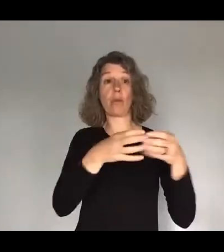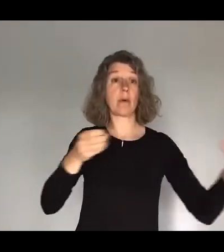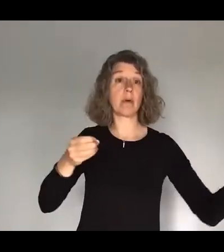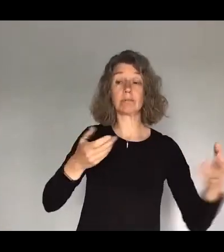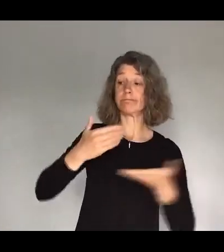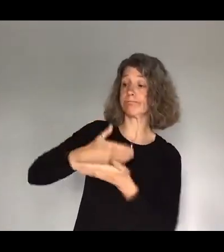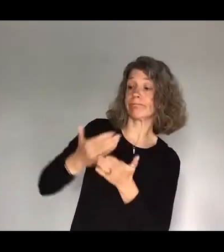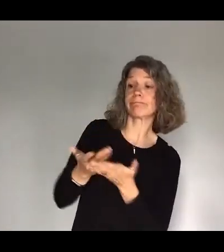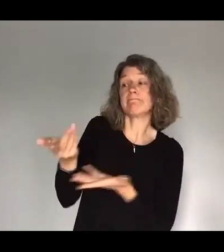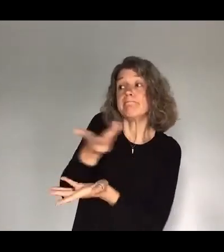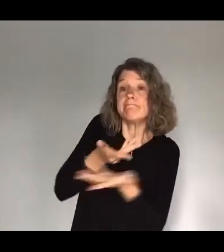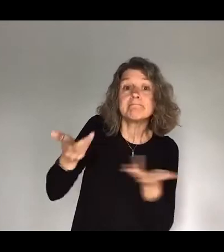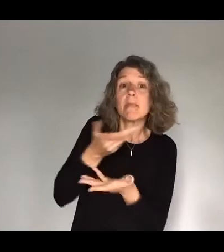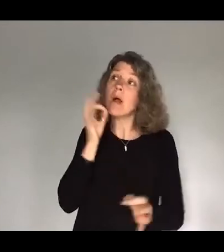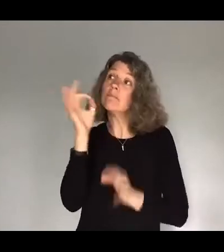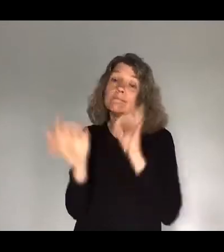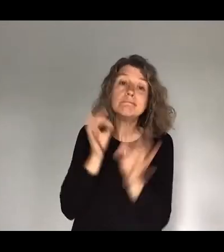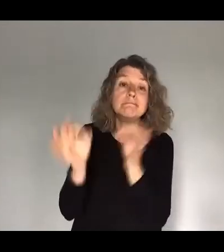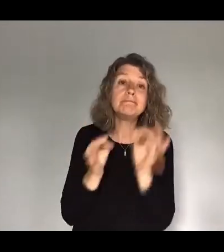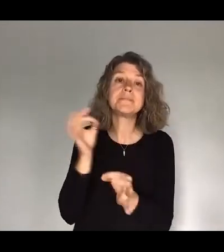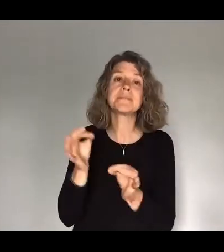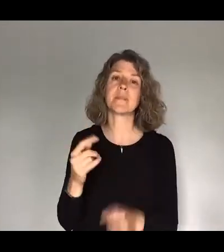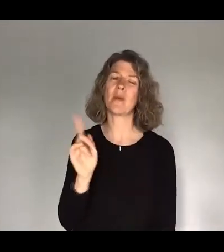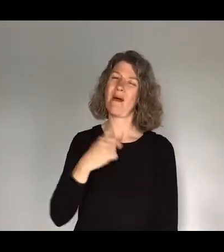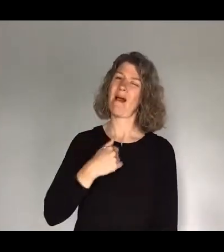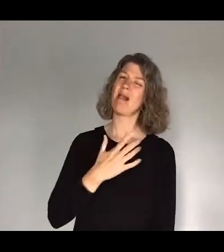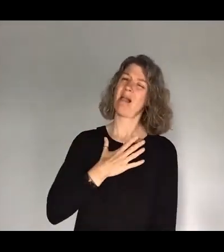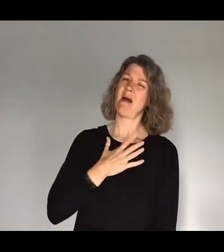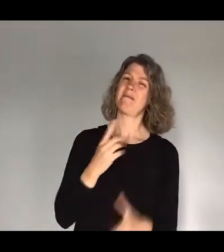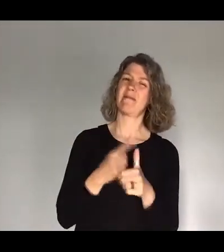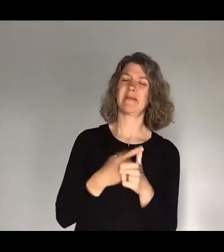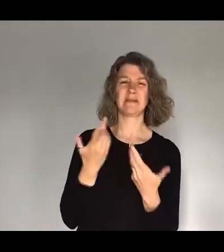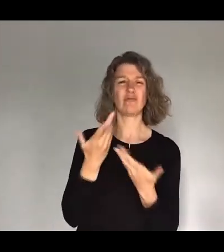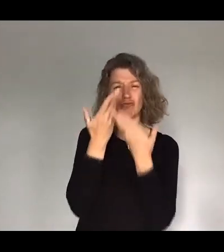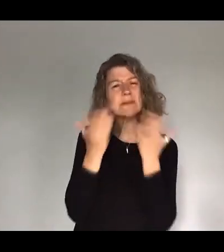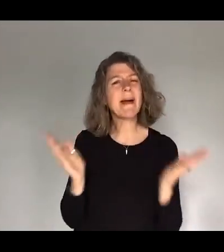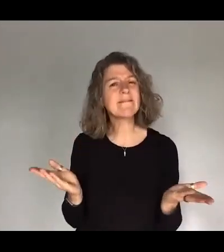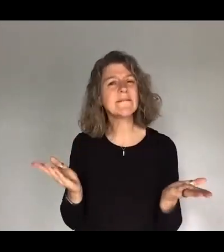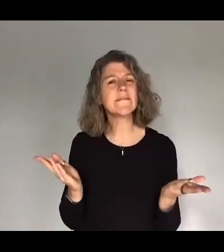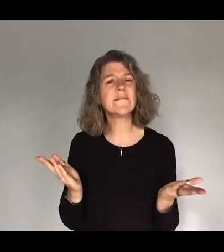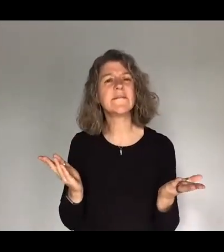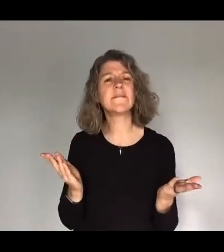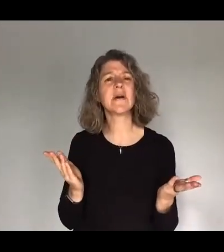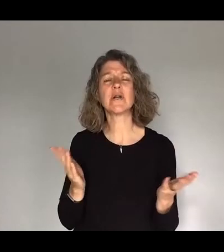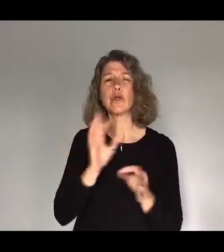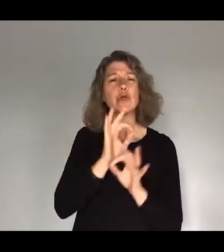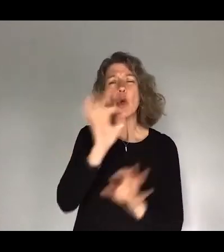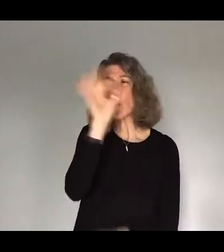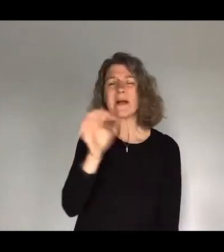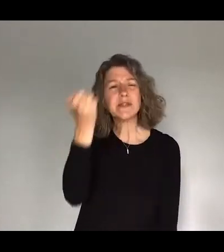opportunity for you to ask questions. What I love about Alpha is that, you know, it's respectful. You know, no question is stupid. If you don't want to speak, you don't have to speak.